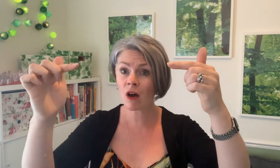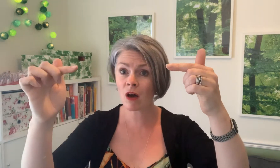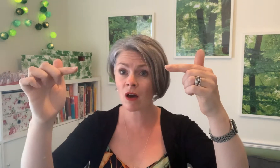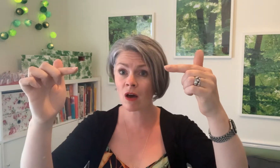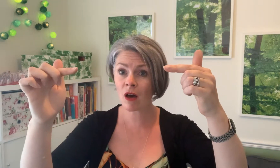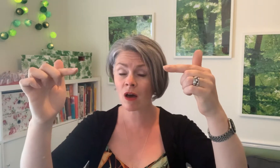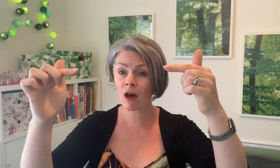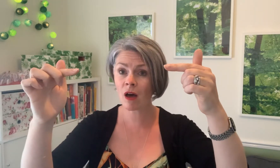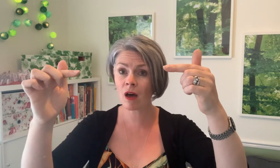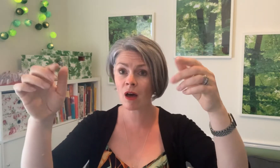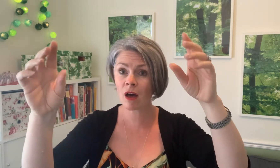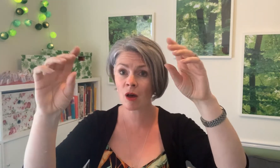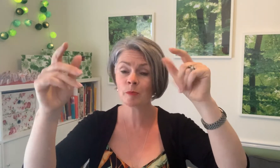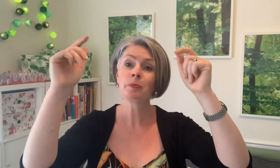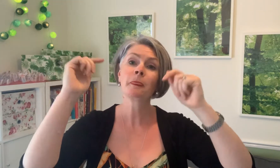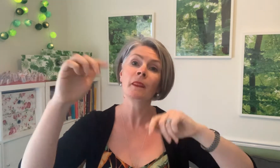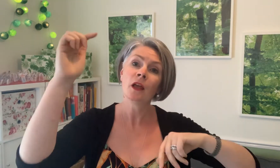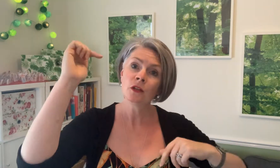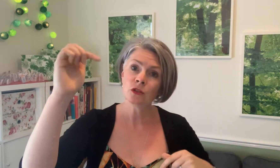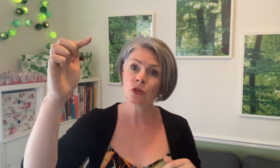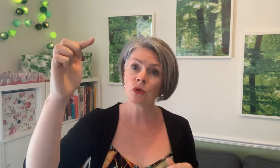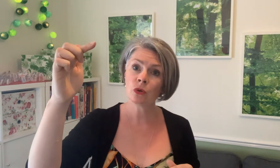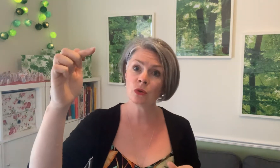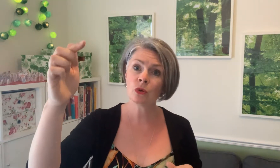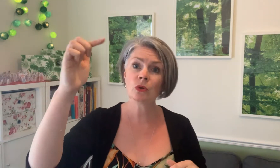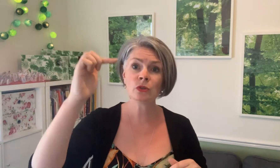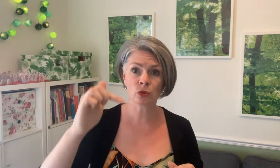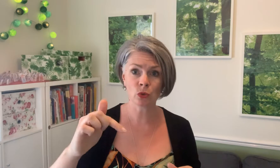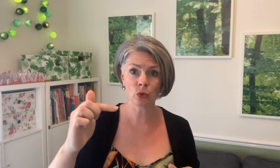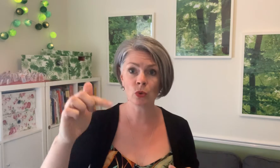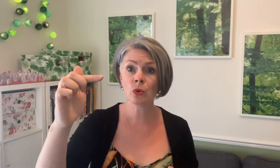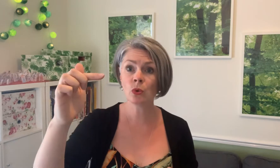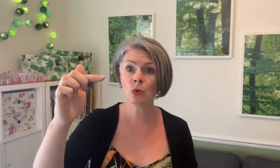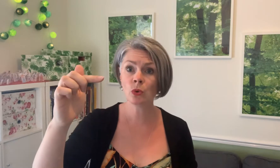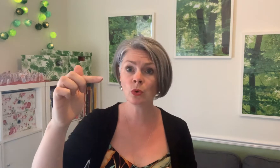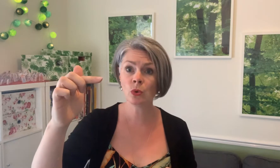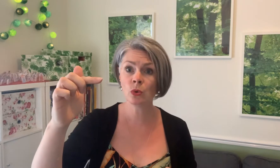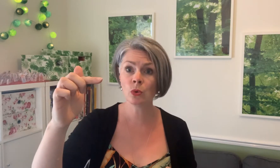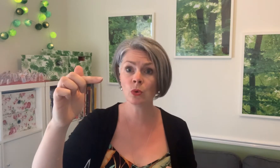Never too soon